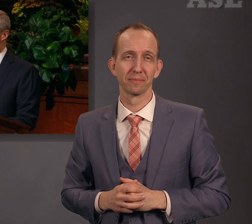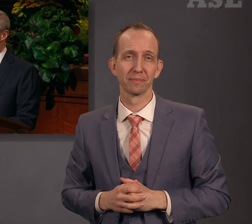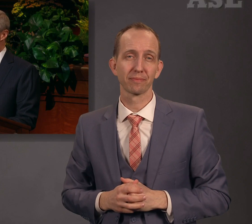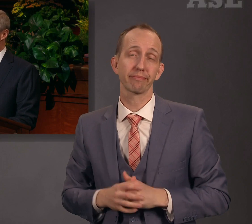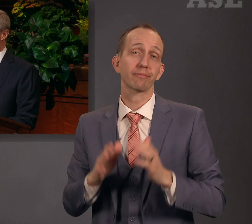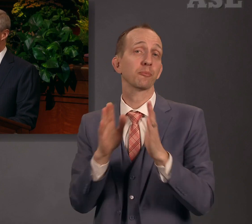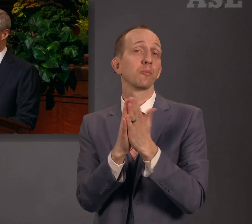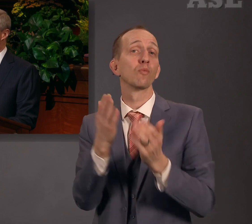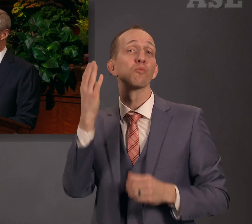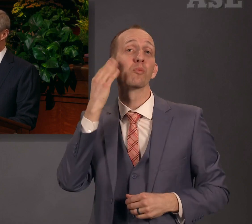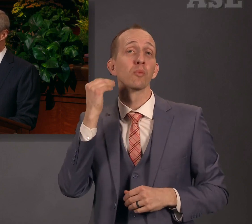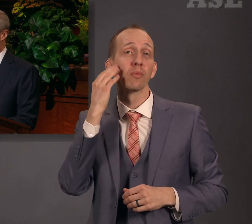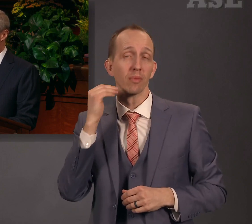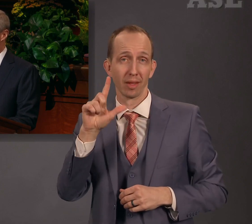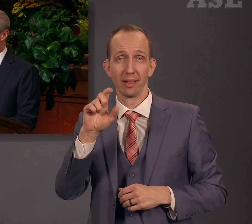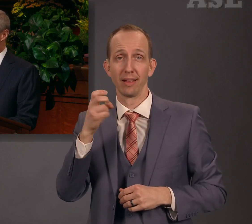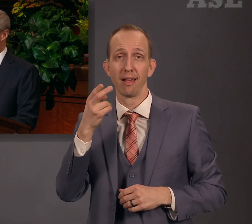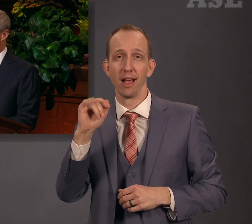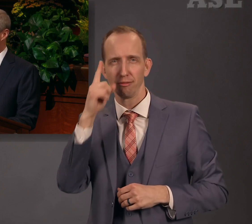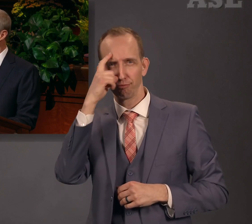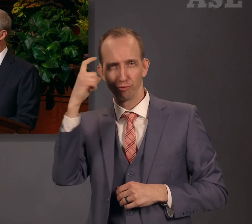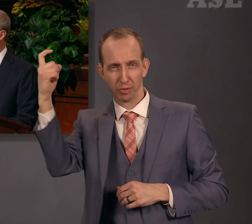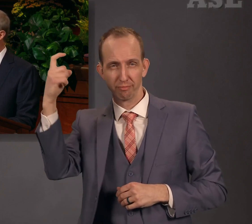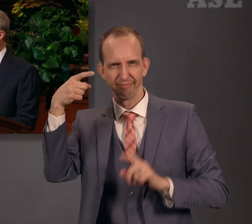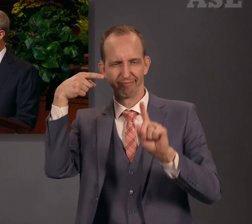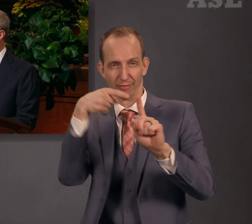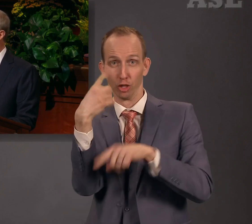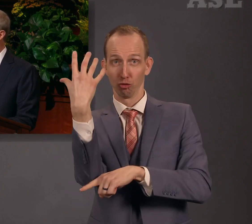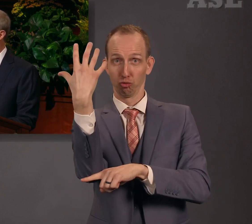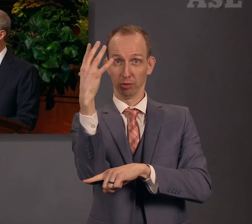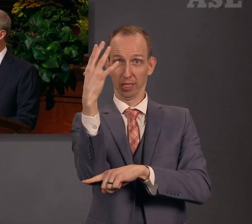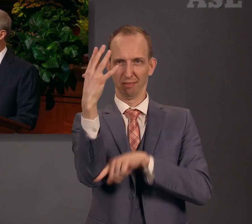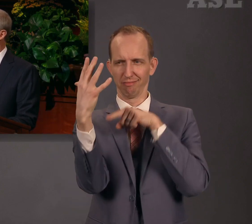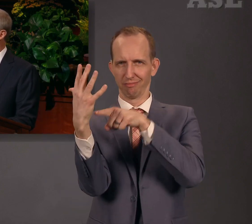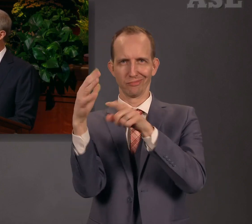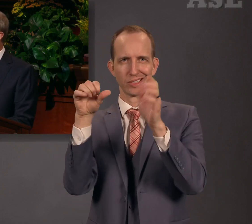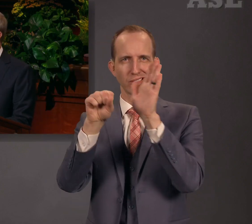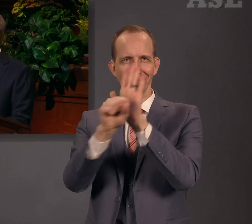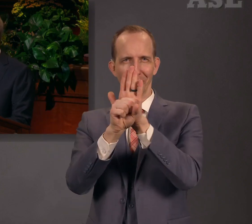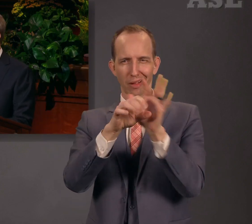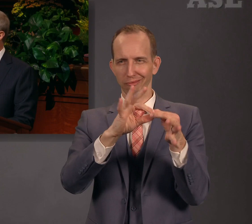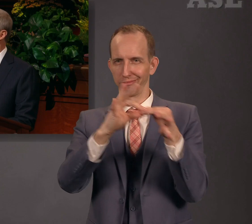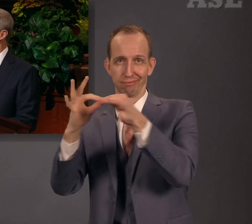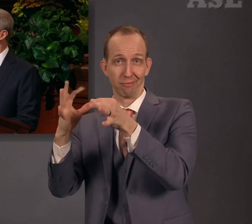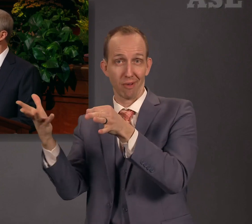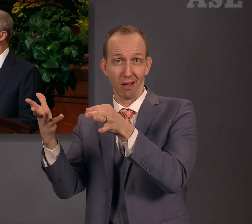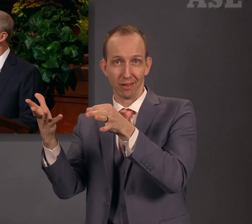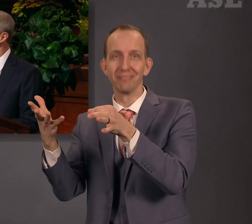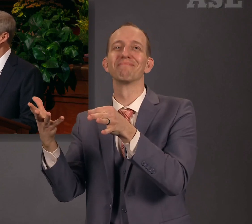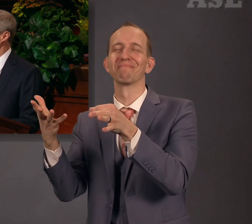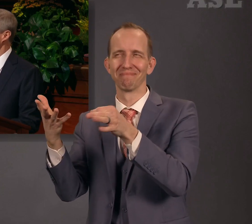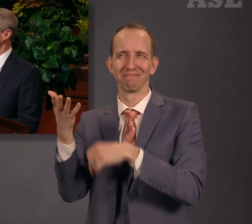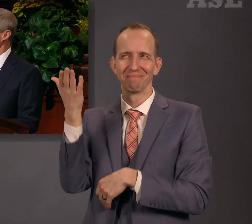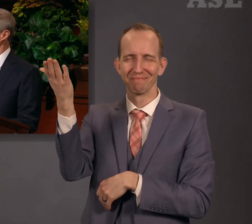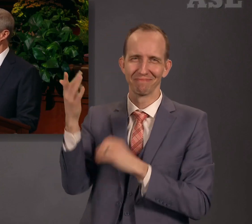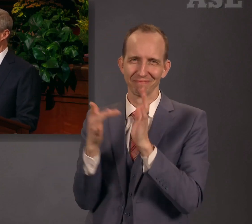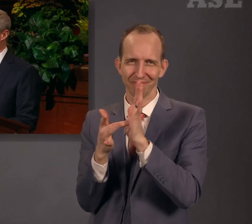symbolism of the tree in Lehi's vision? The tree can be considered as a representation